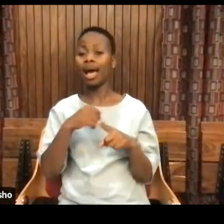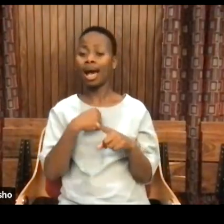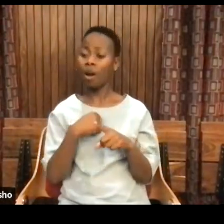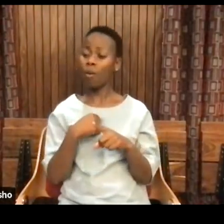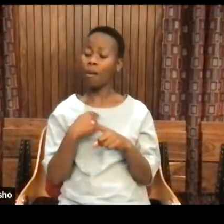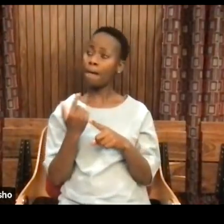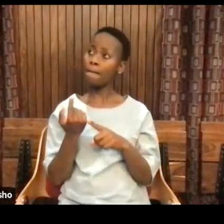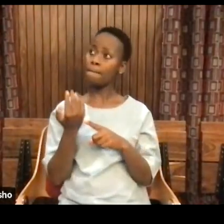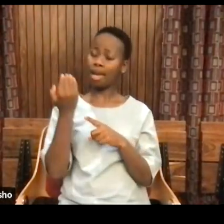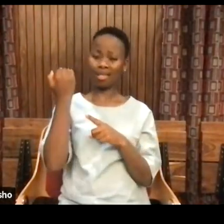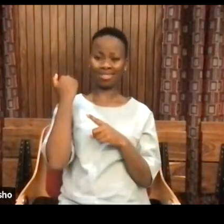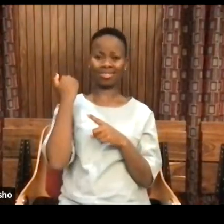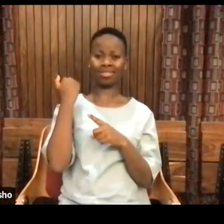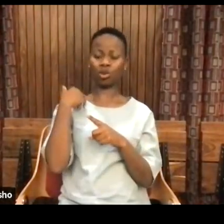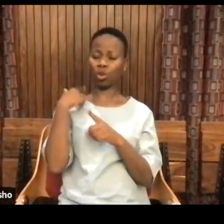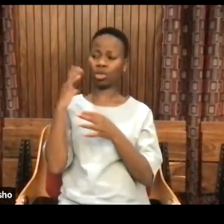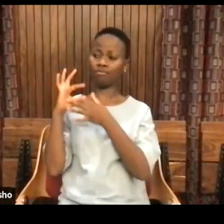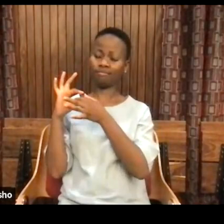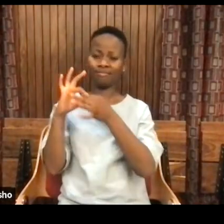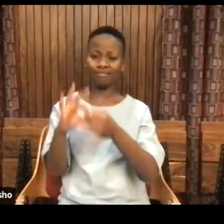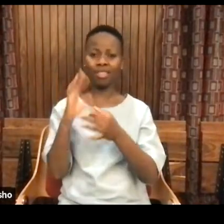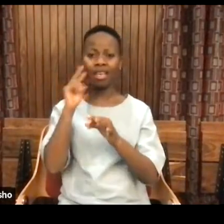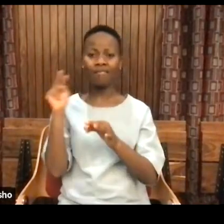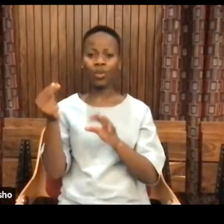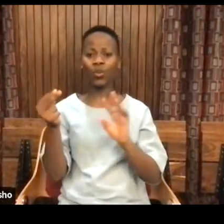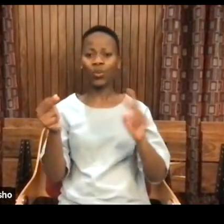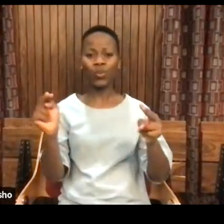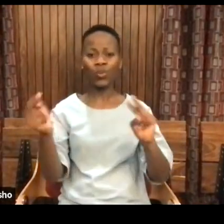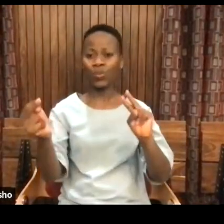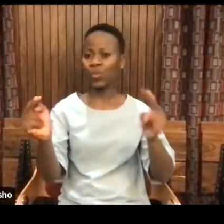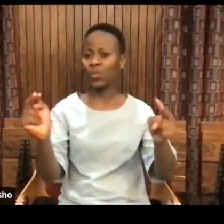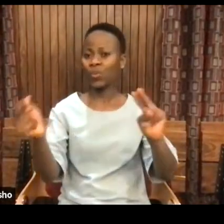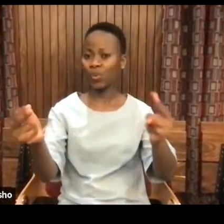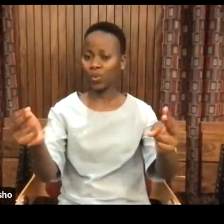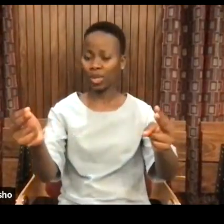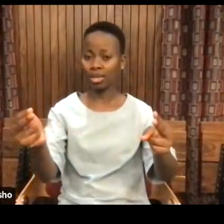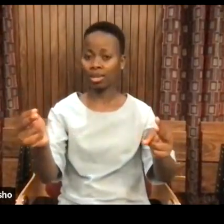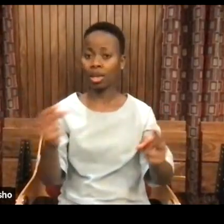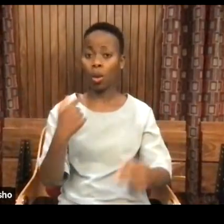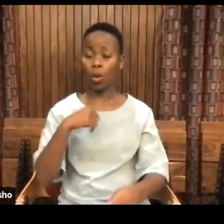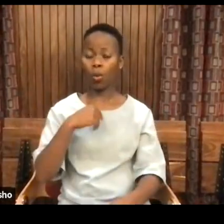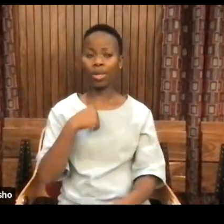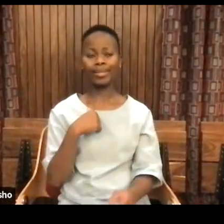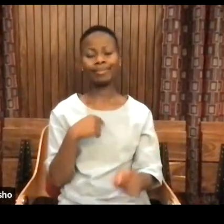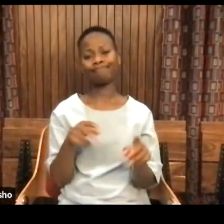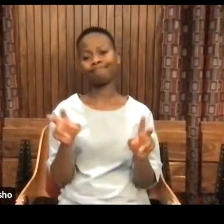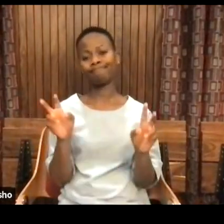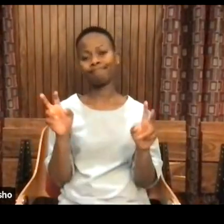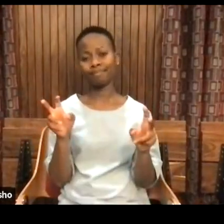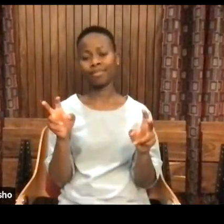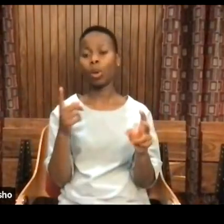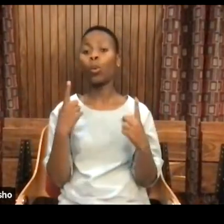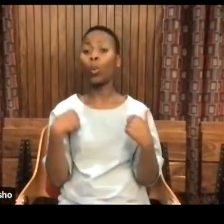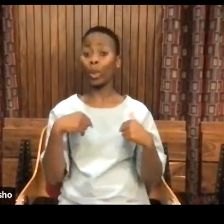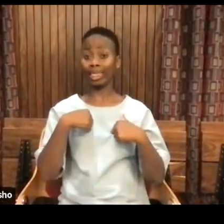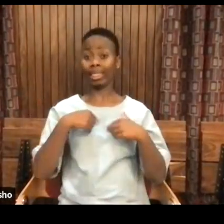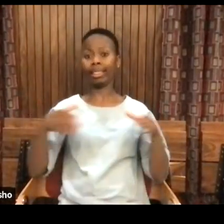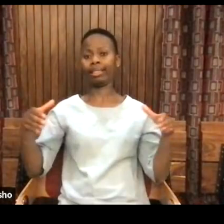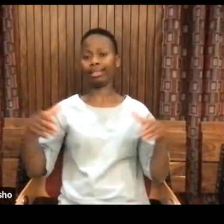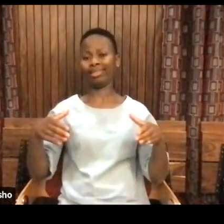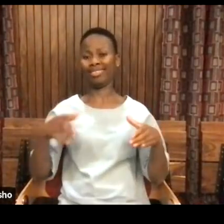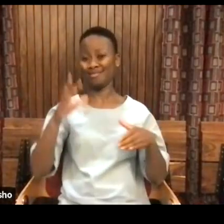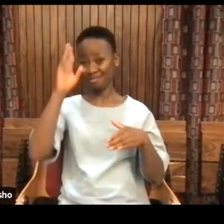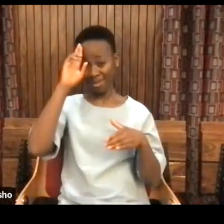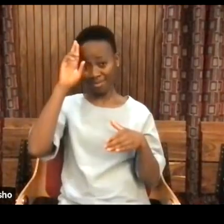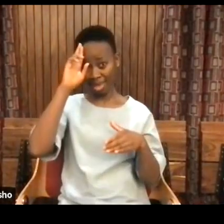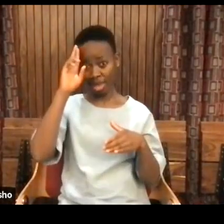certain views that literally turn ancient, what we would call, you notice I have keep saying what we would, because what